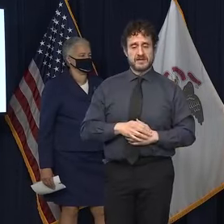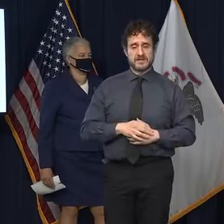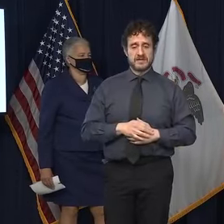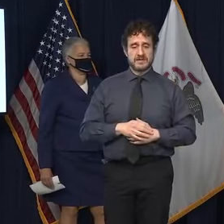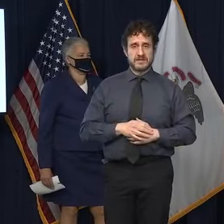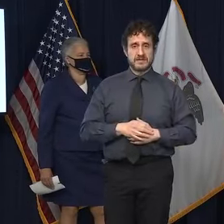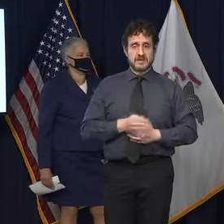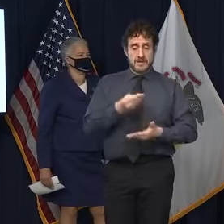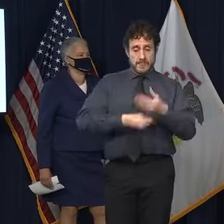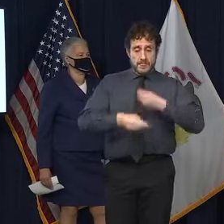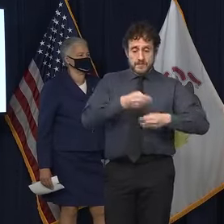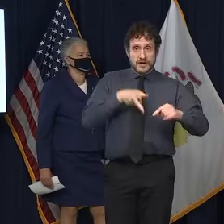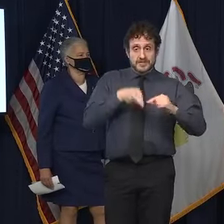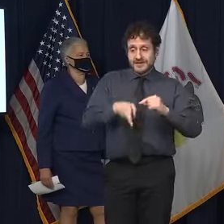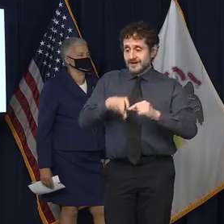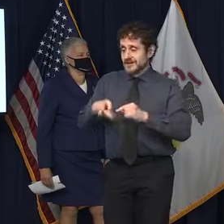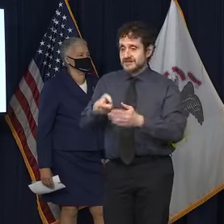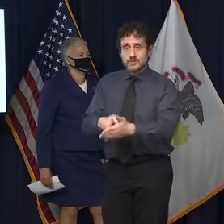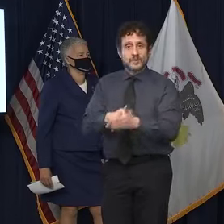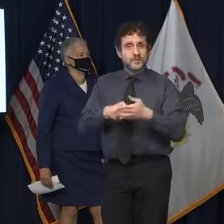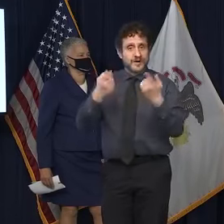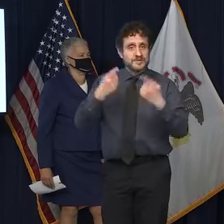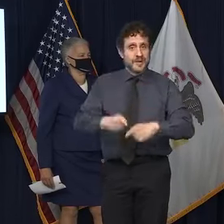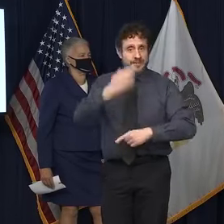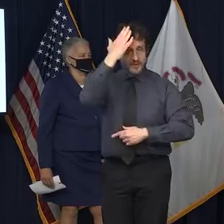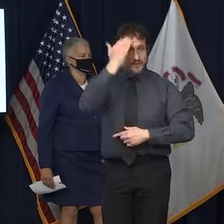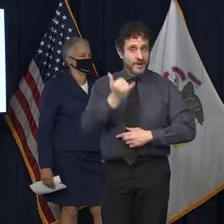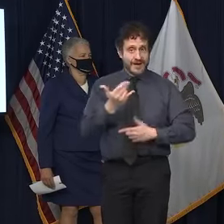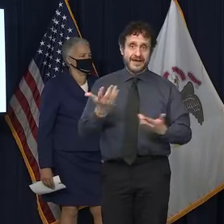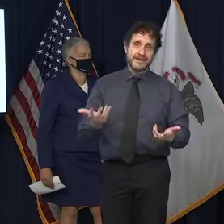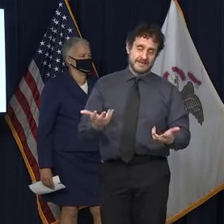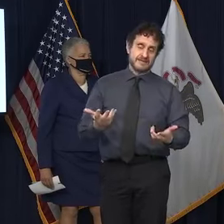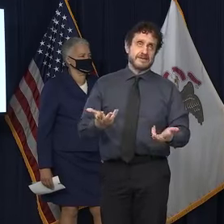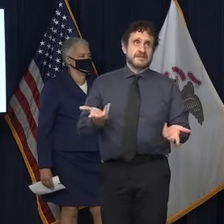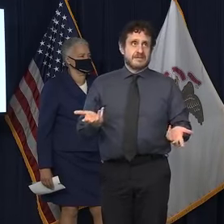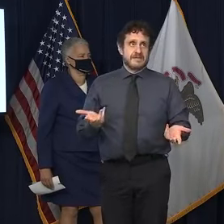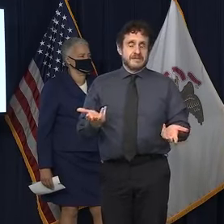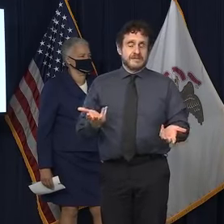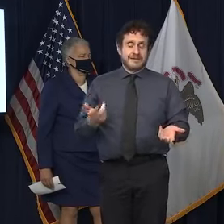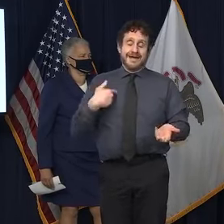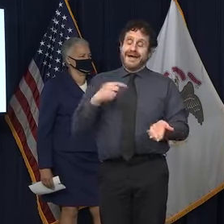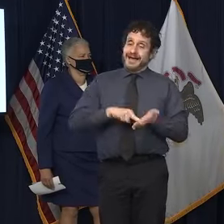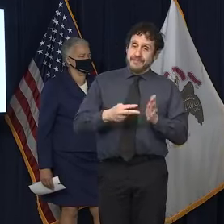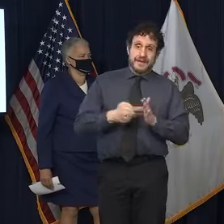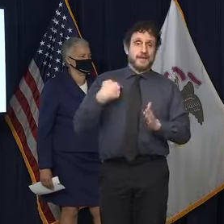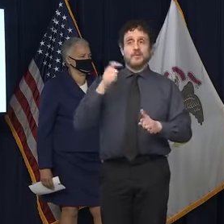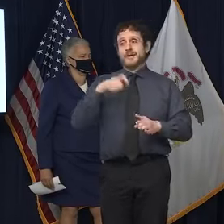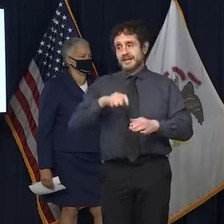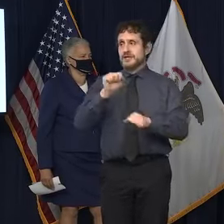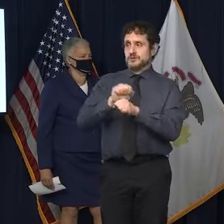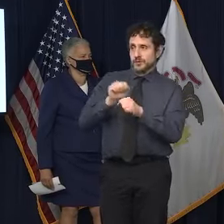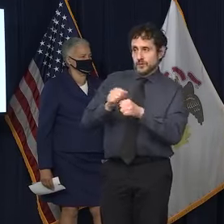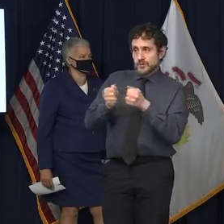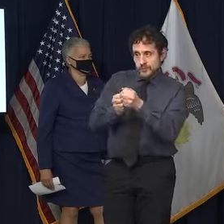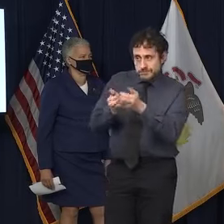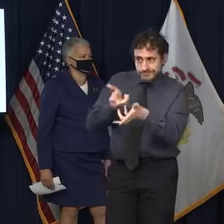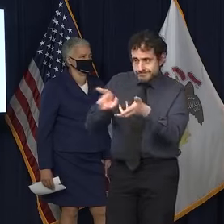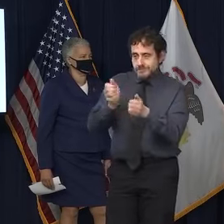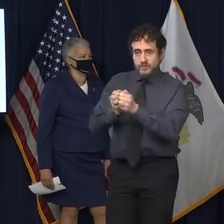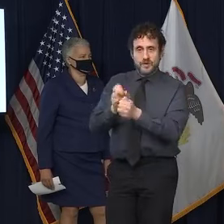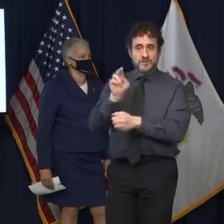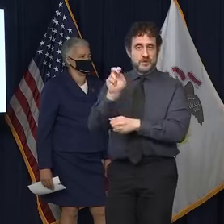wouldn't be in the situation of needing to work with the unions on